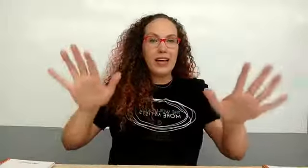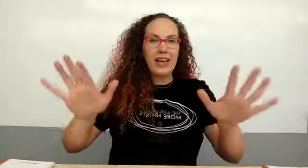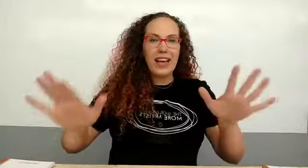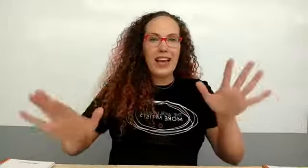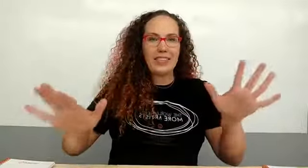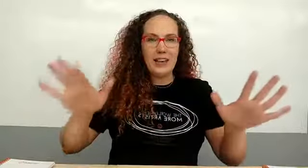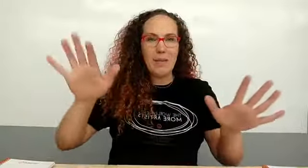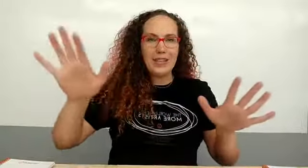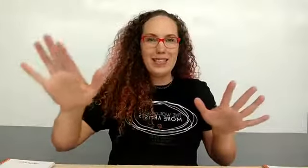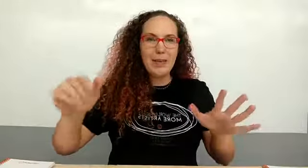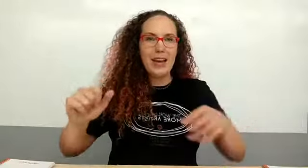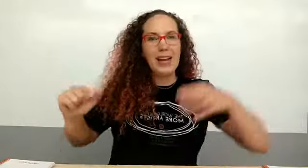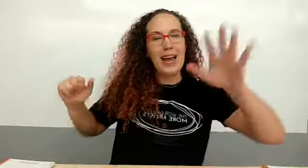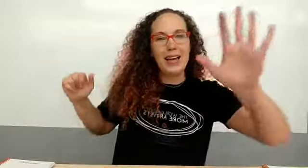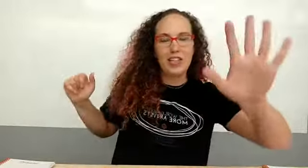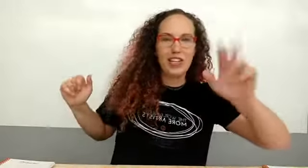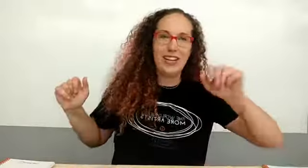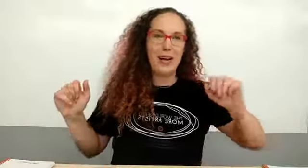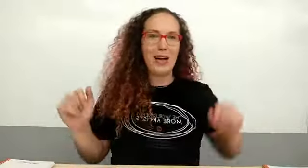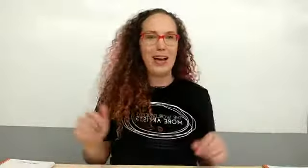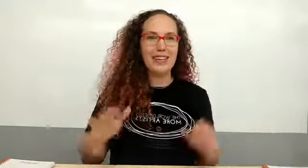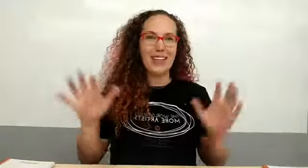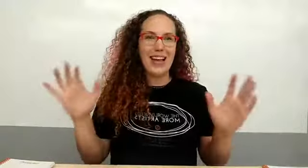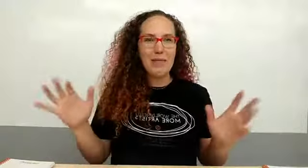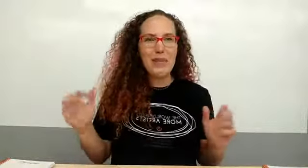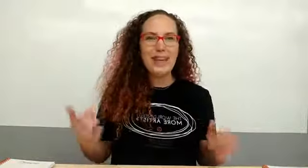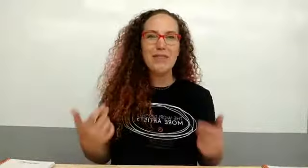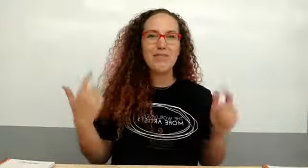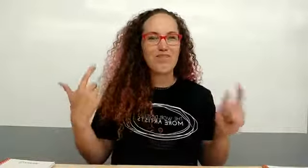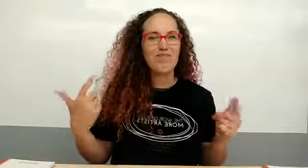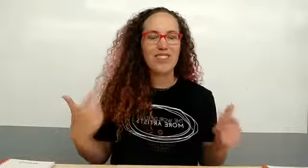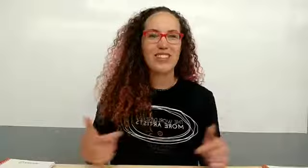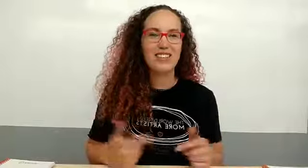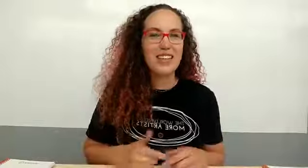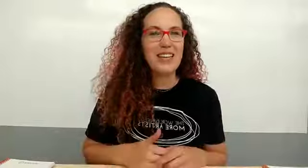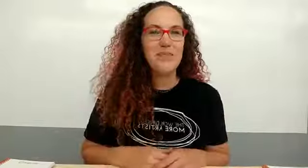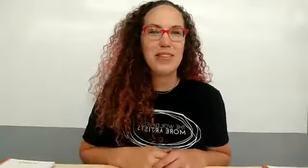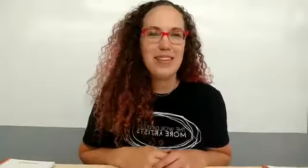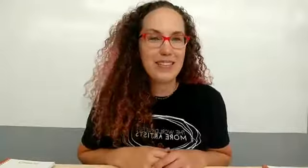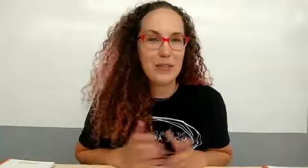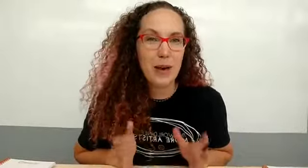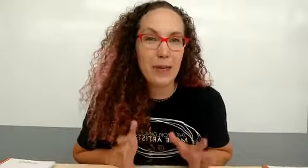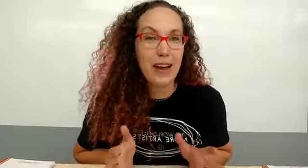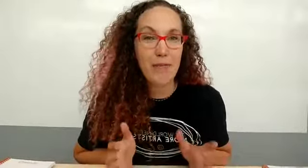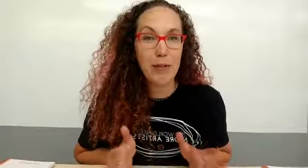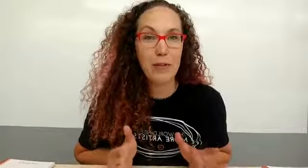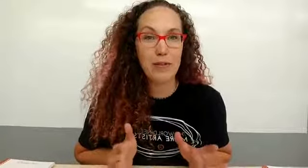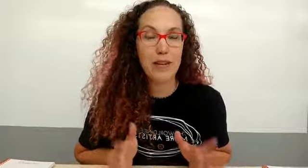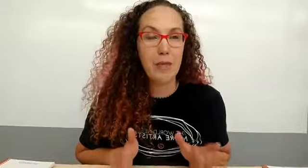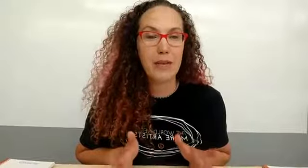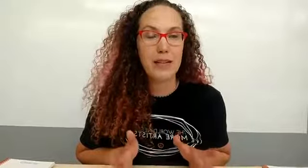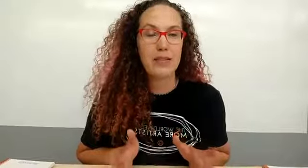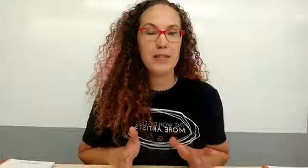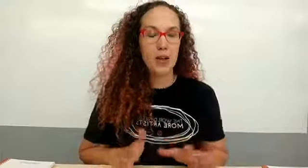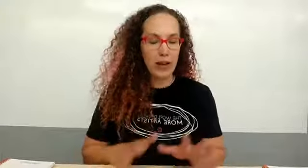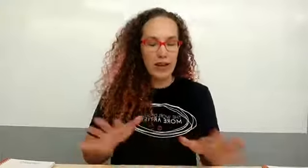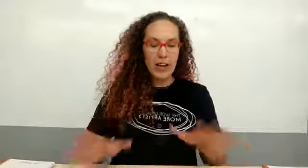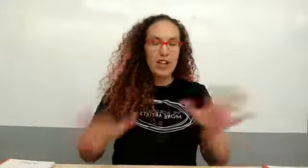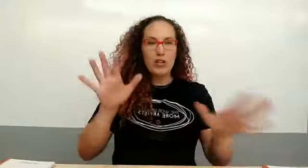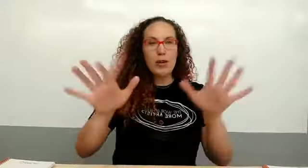yes a messy mania and a chill out box emily see this is why we have people to help me with this okay so we